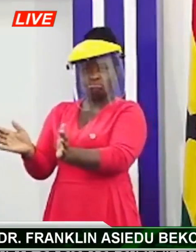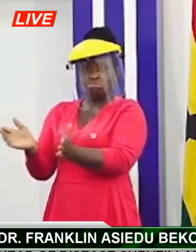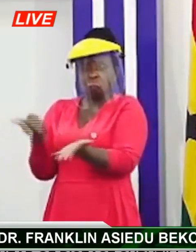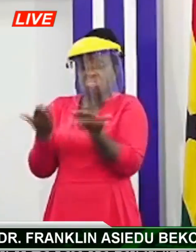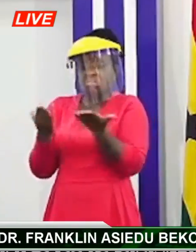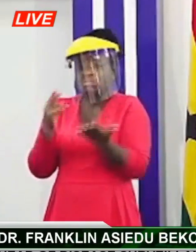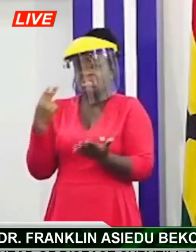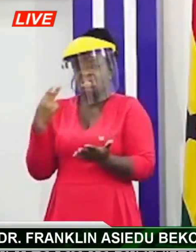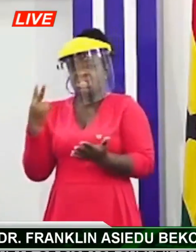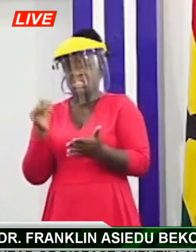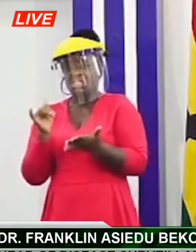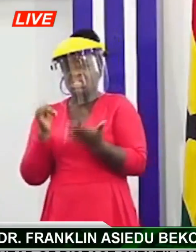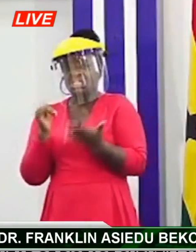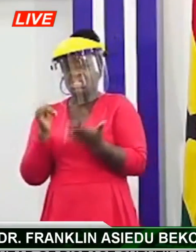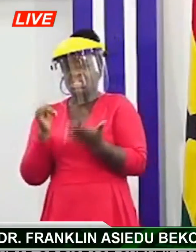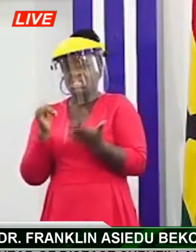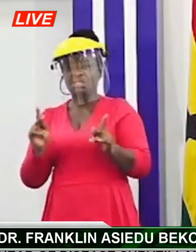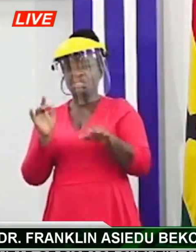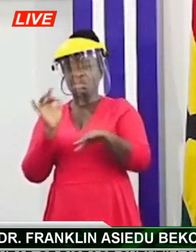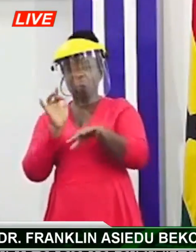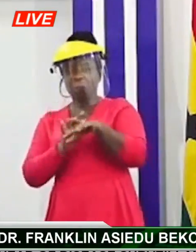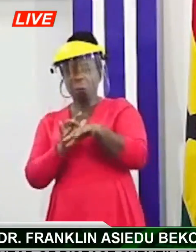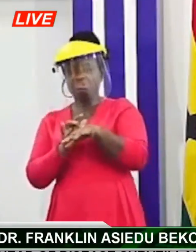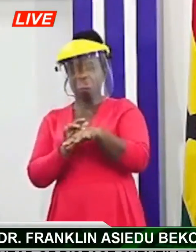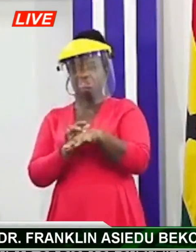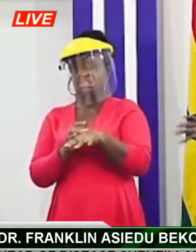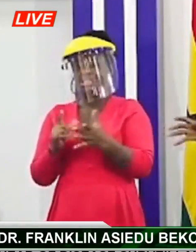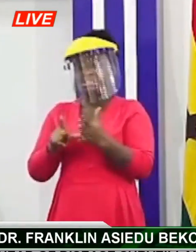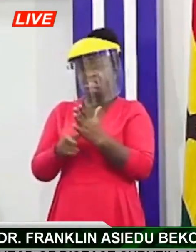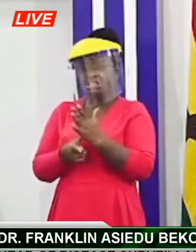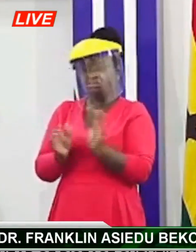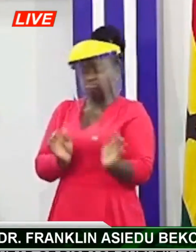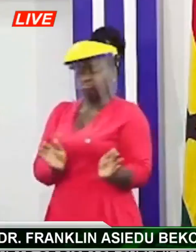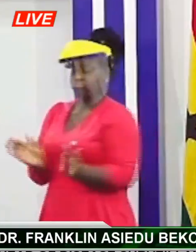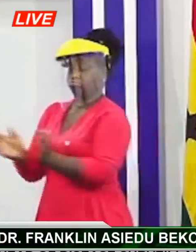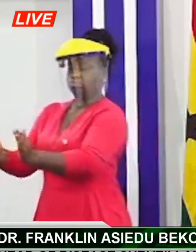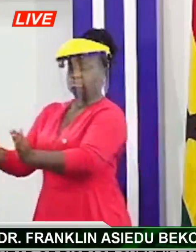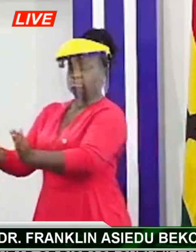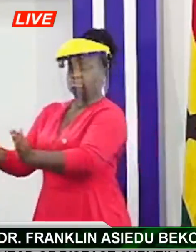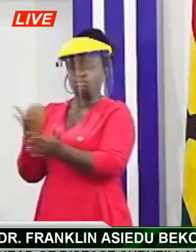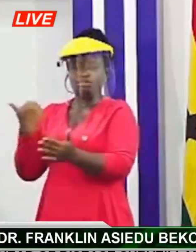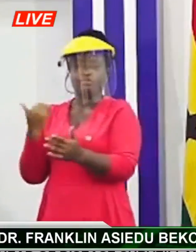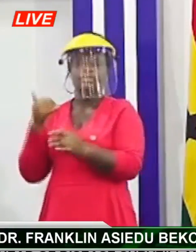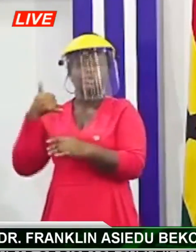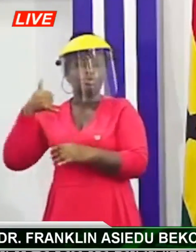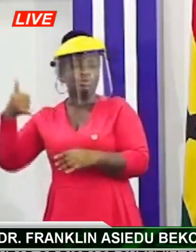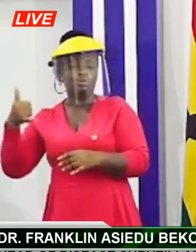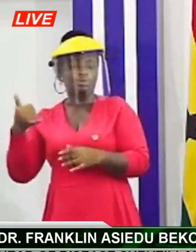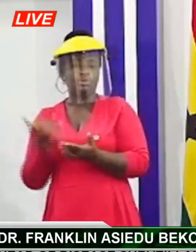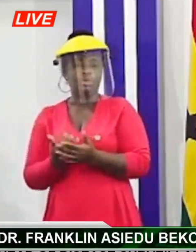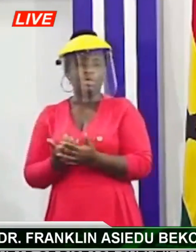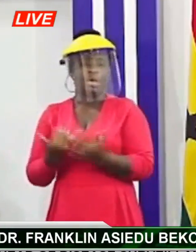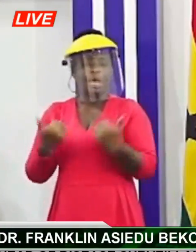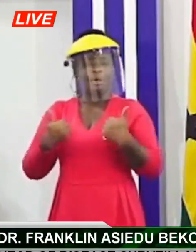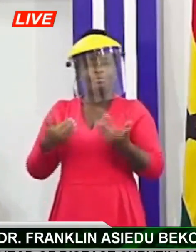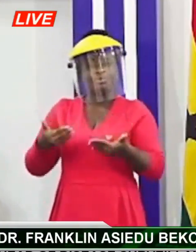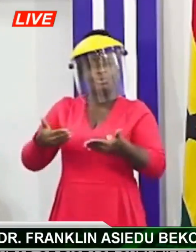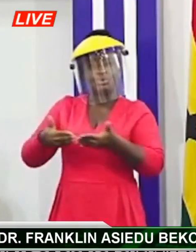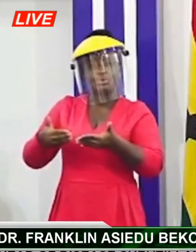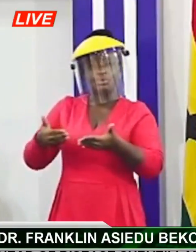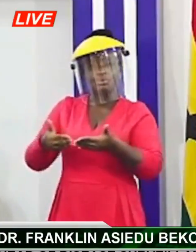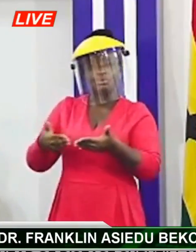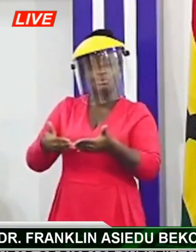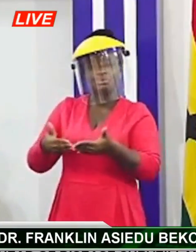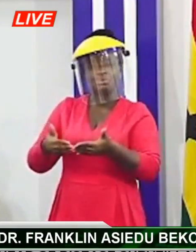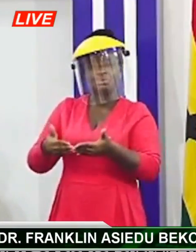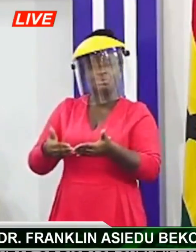covet so that is if you if you think that it could be a case you usually move with there before actions are taking place then the also introduced a terminal tech